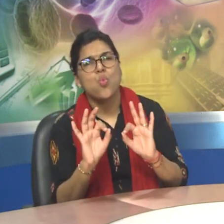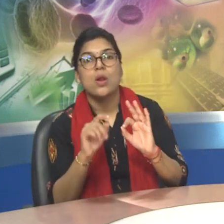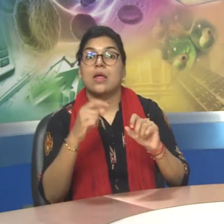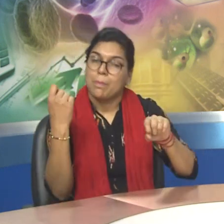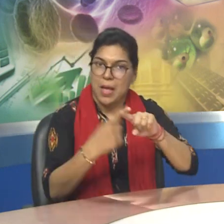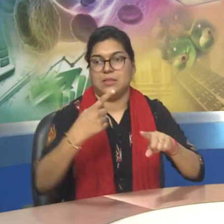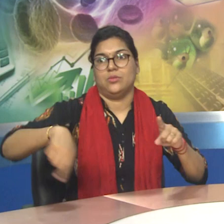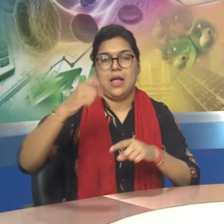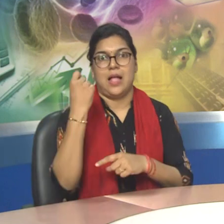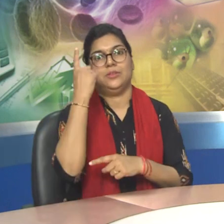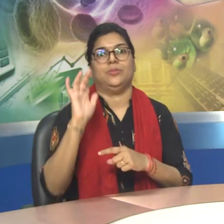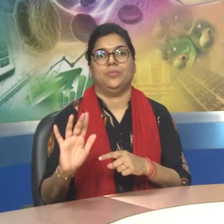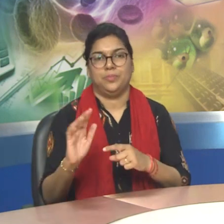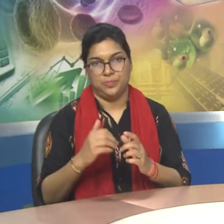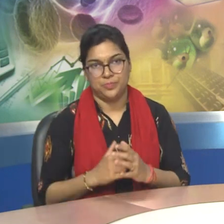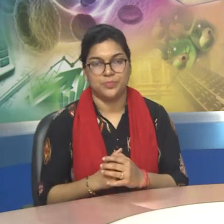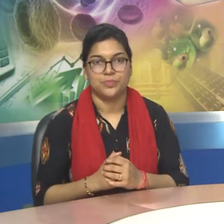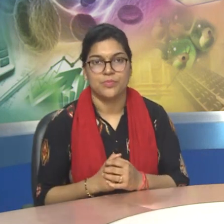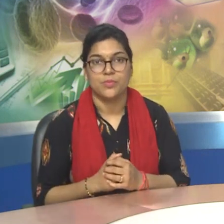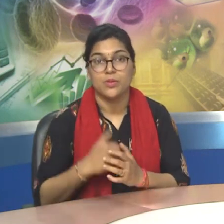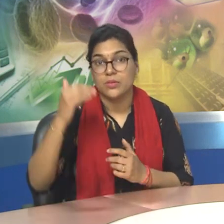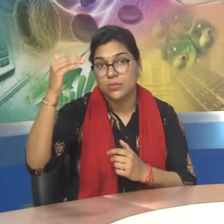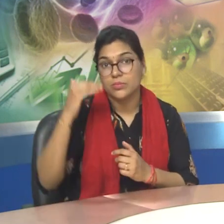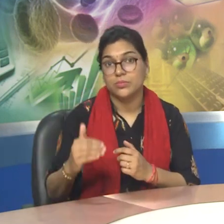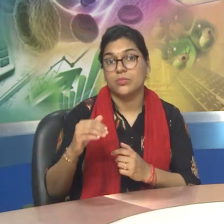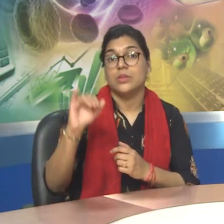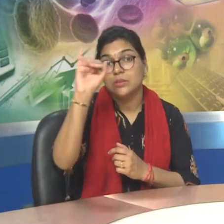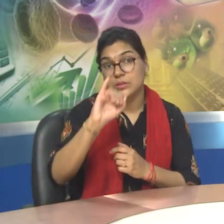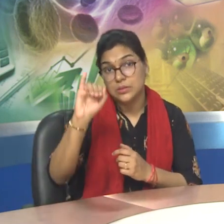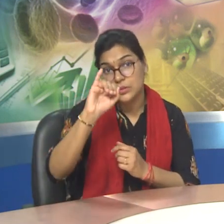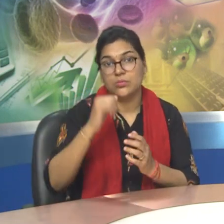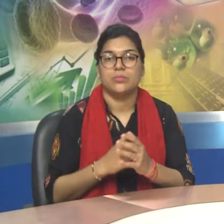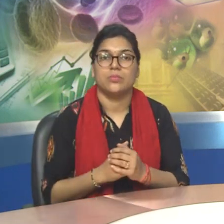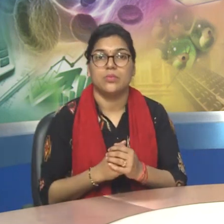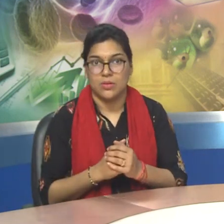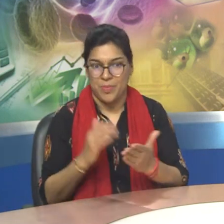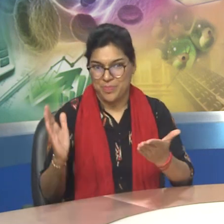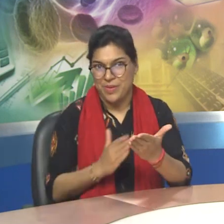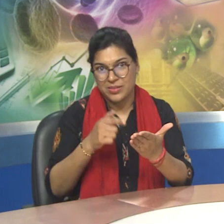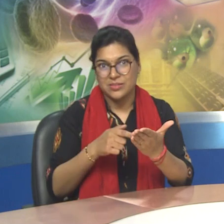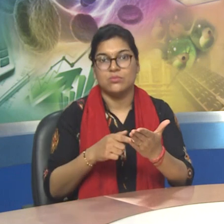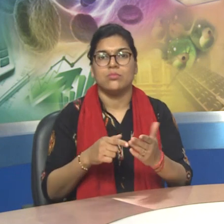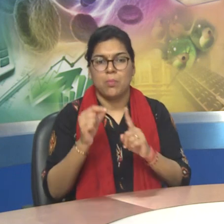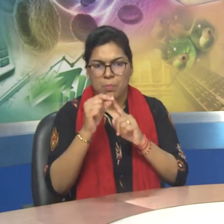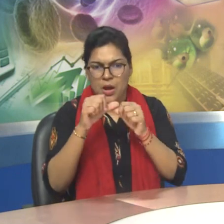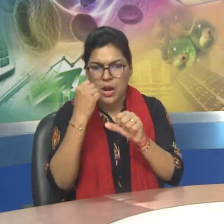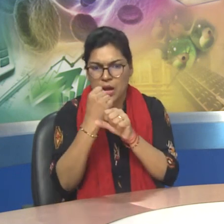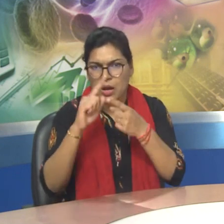Point 6 Each issue begins with page number 1